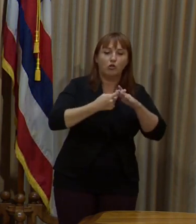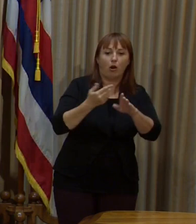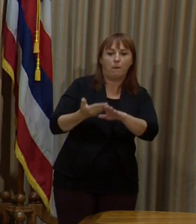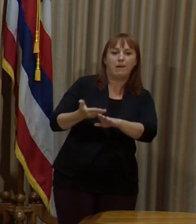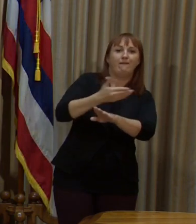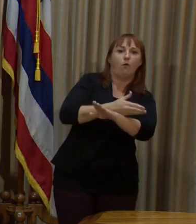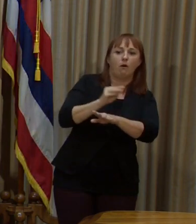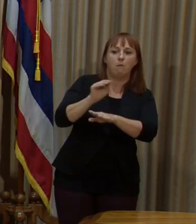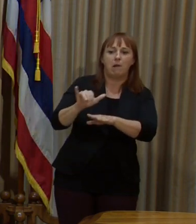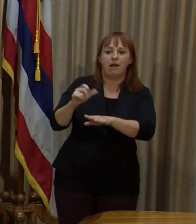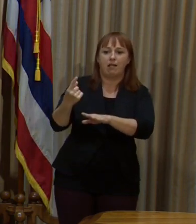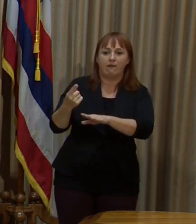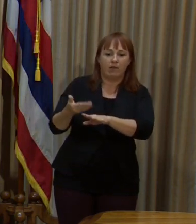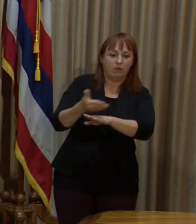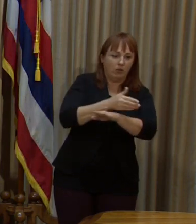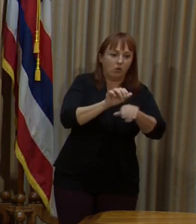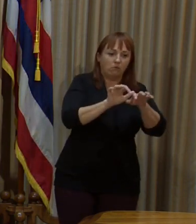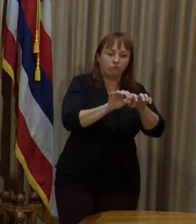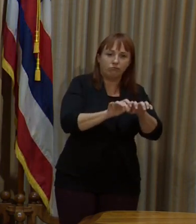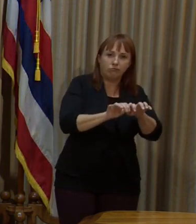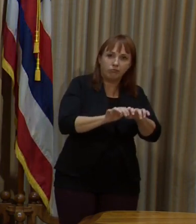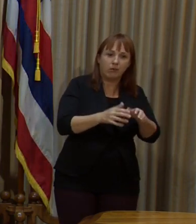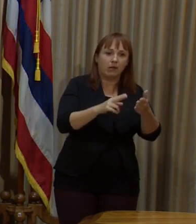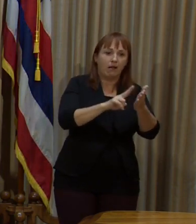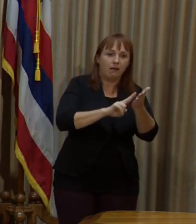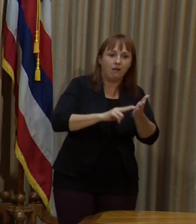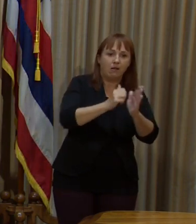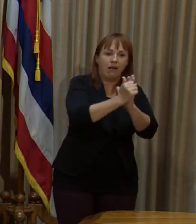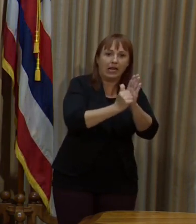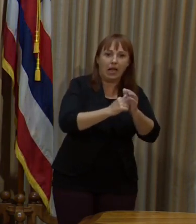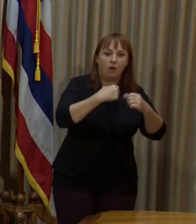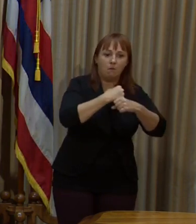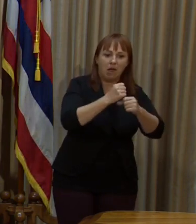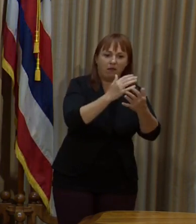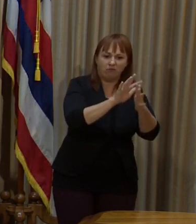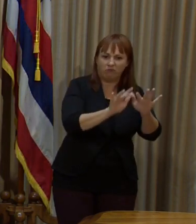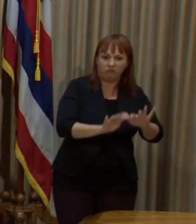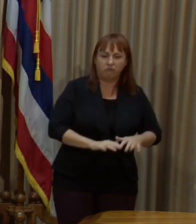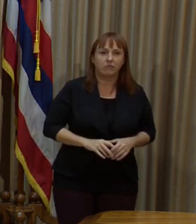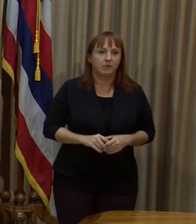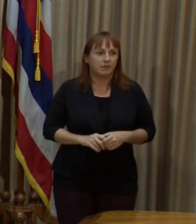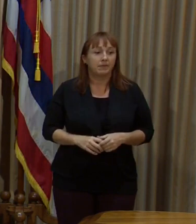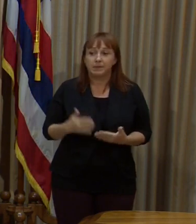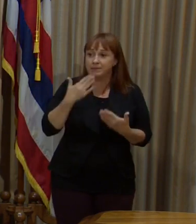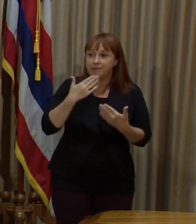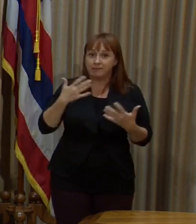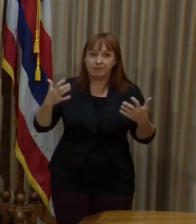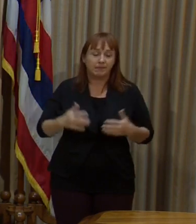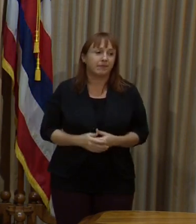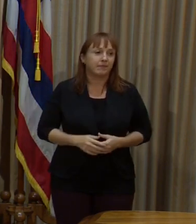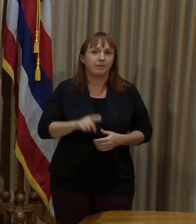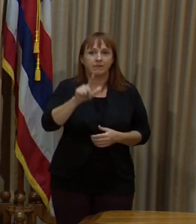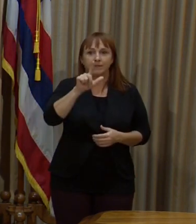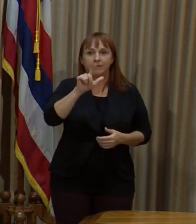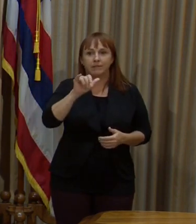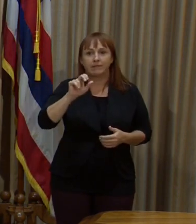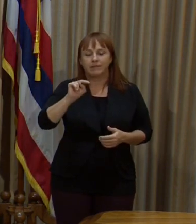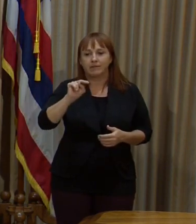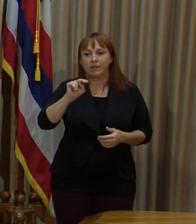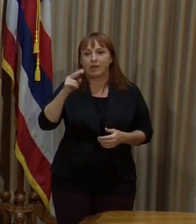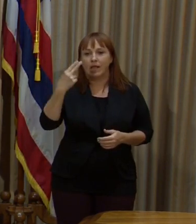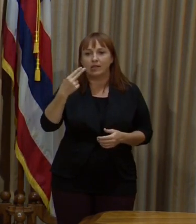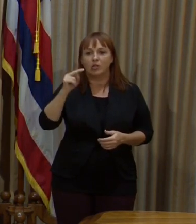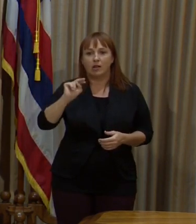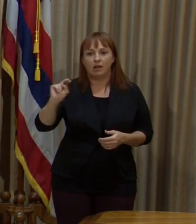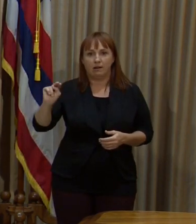that so that people can log on and enter their information. All right. Thank you very much, Governor. Lynn Kalano, Hawaii News